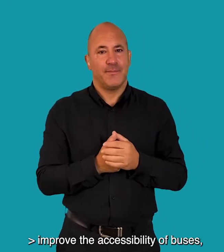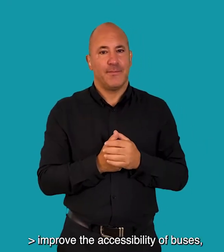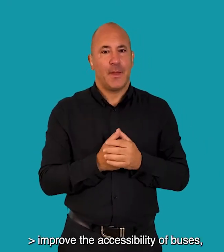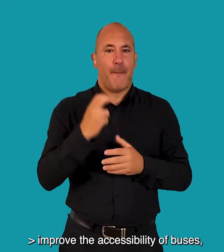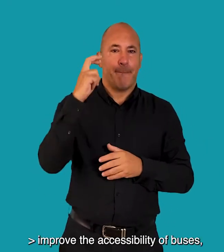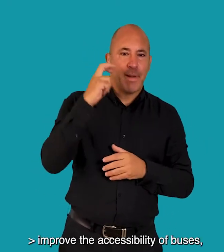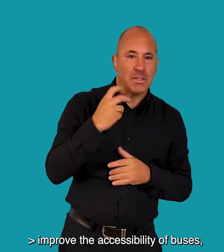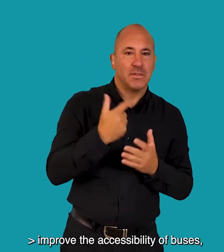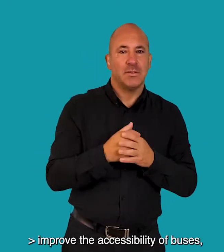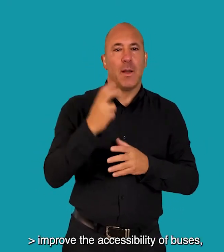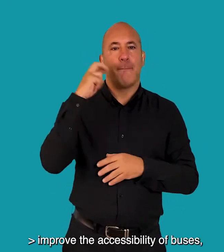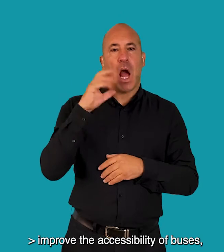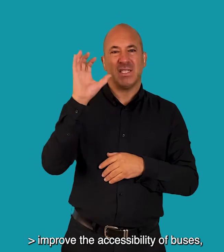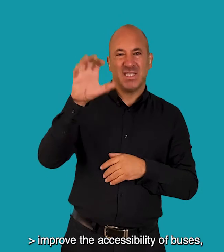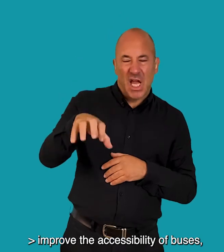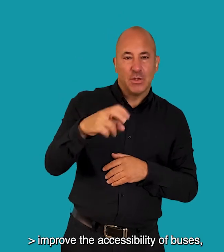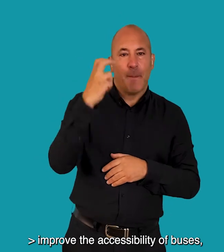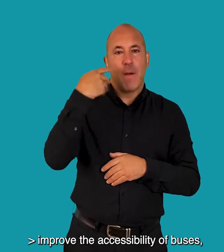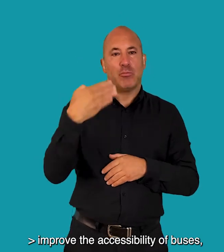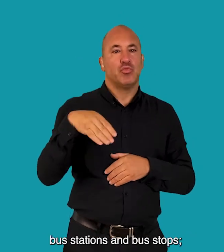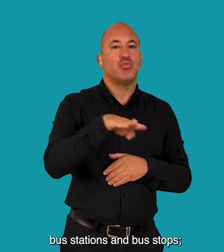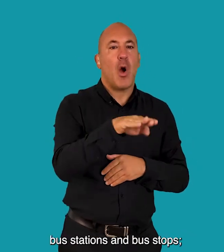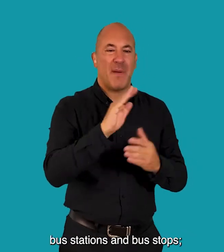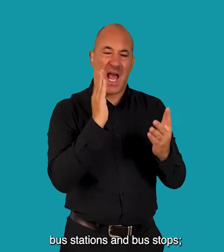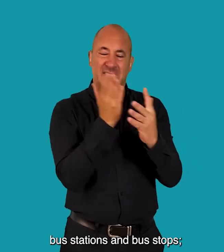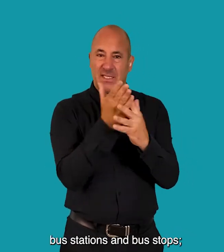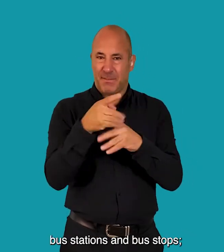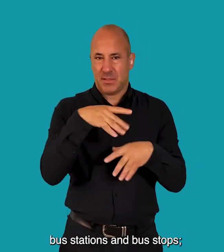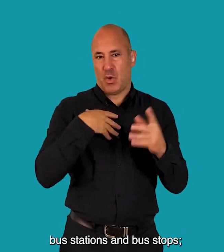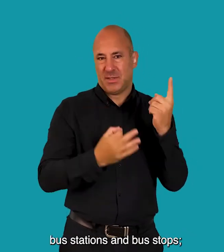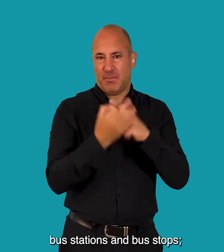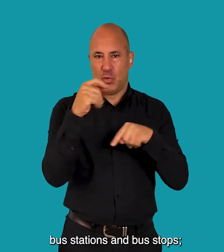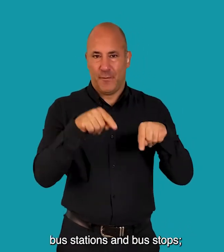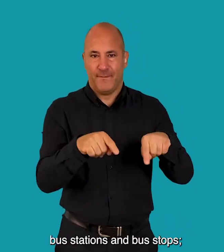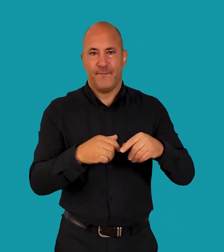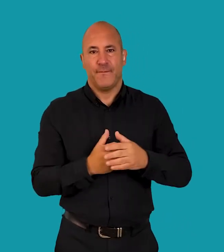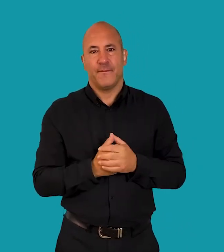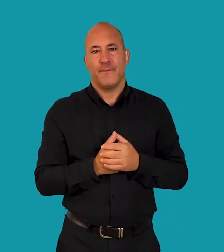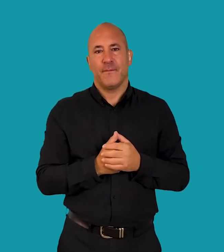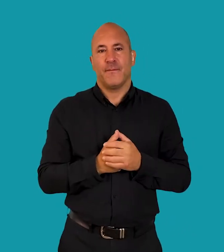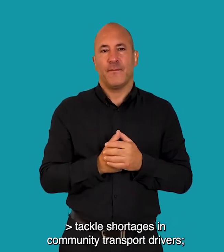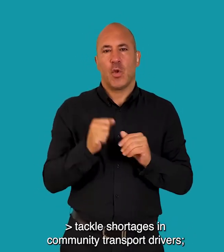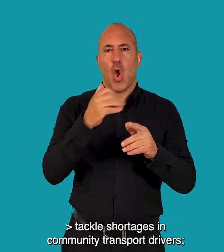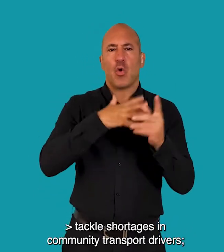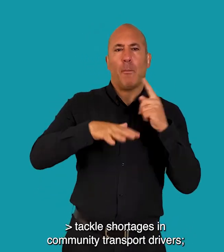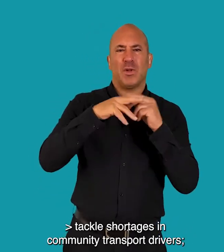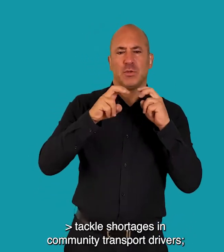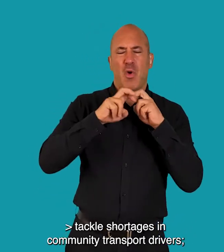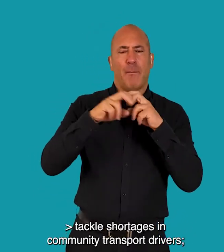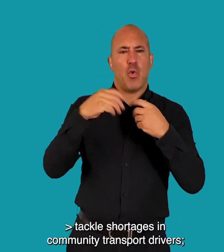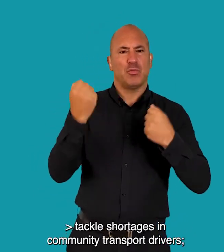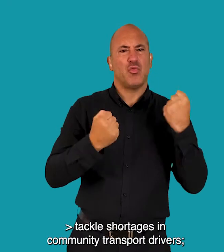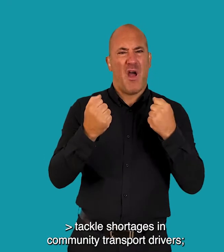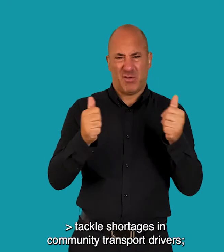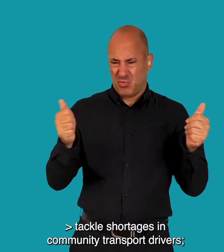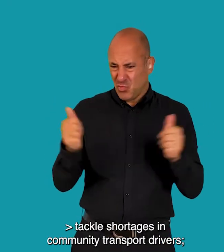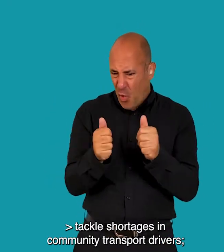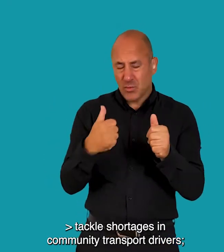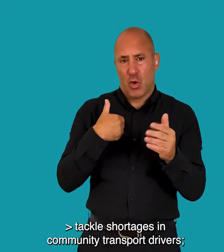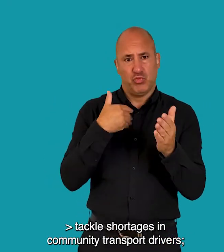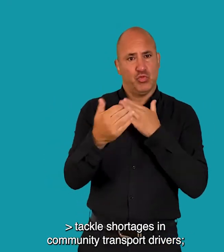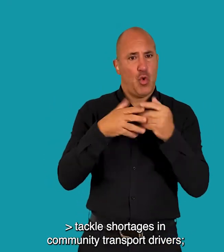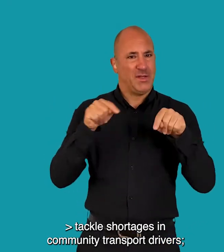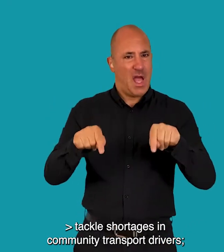improve the accessibility of buses, bus stations and bus stops tackle shortages in community